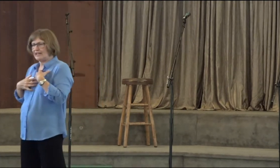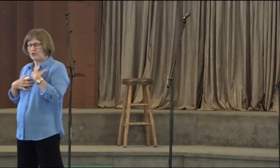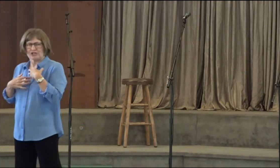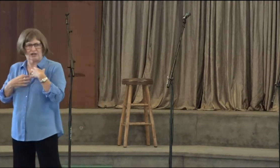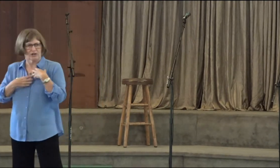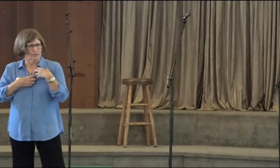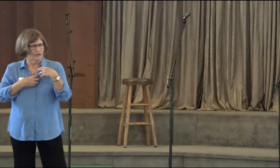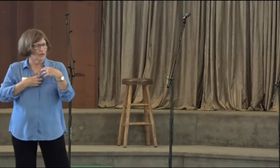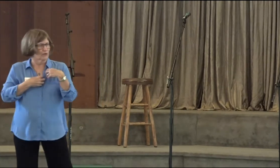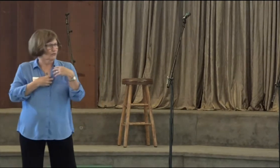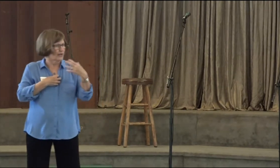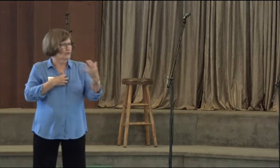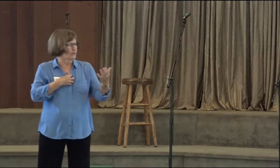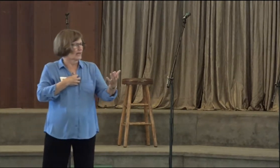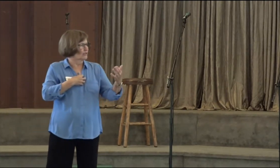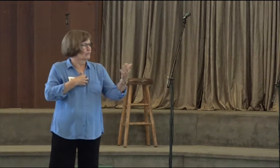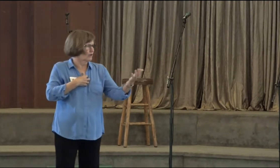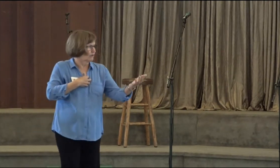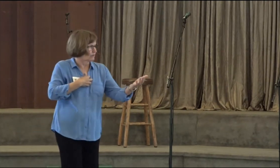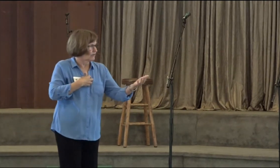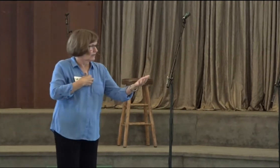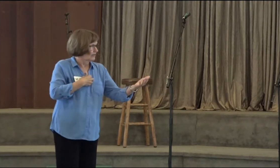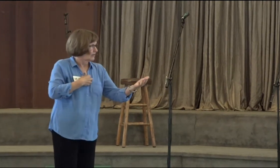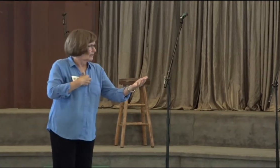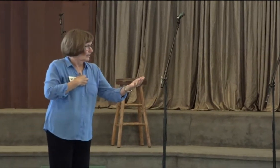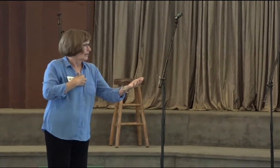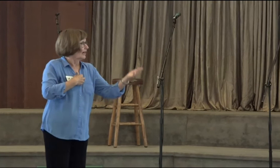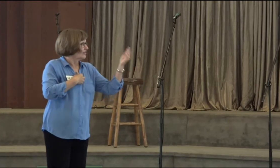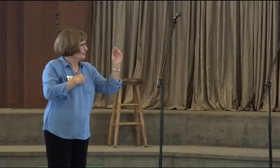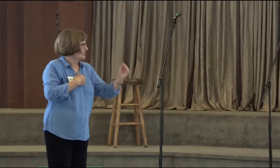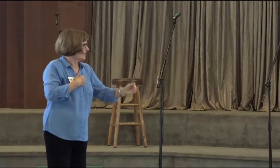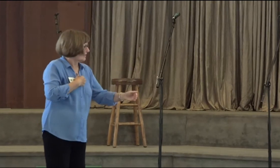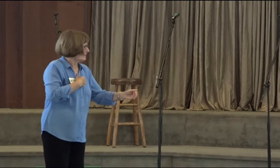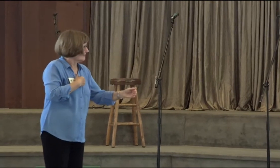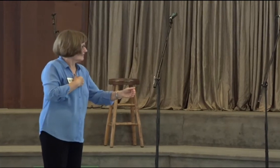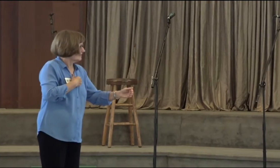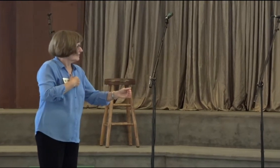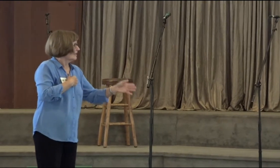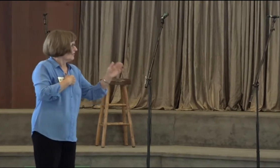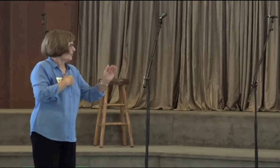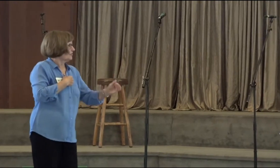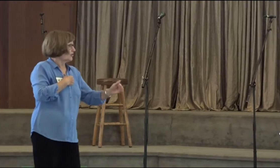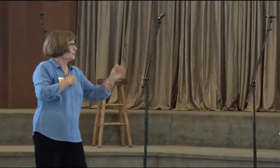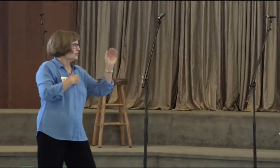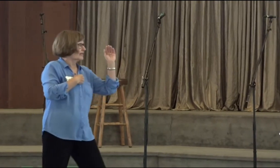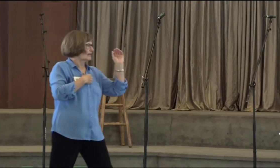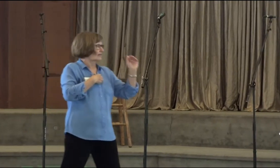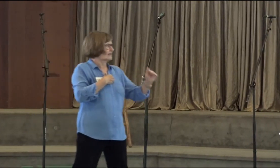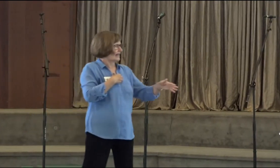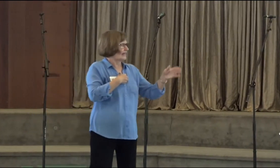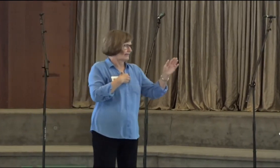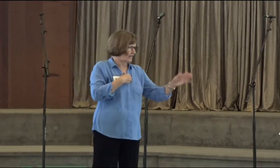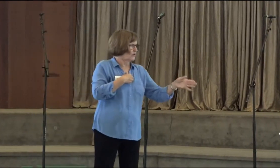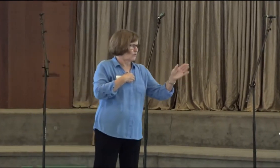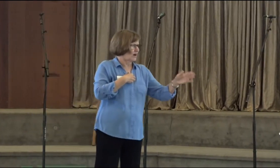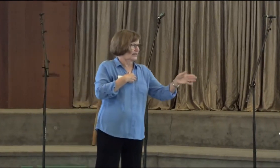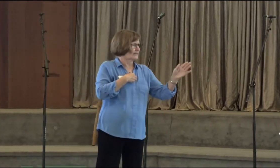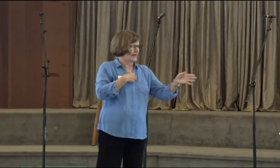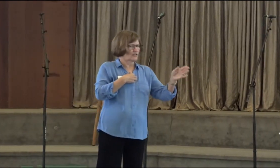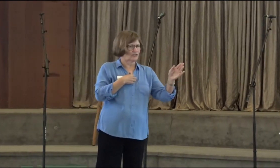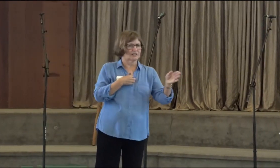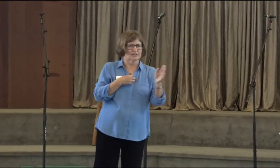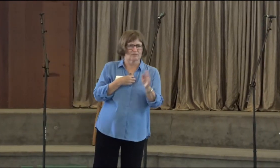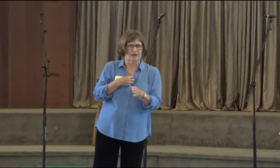And then you share it with those around you that you know understand, that know that they're